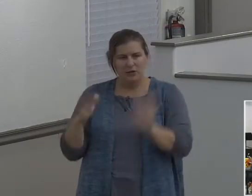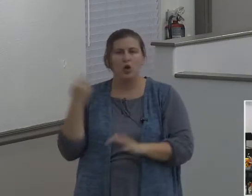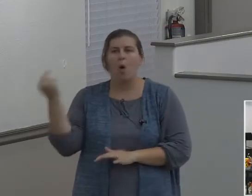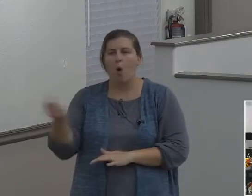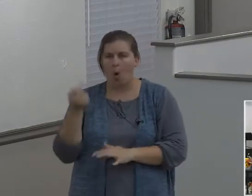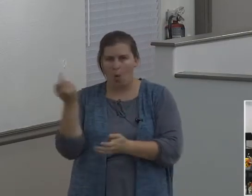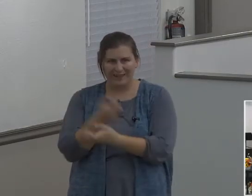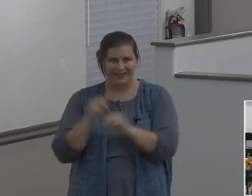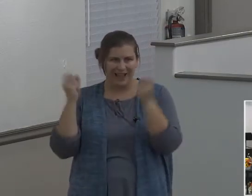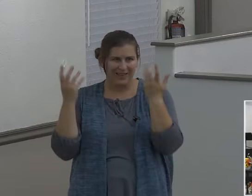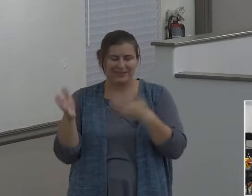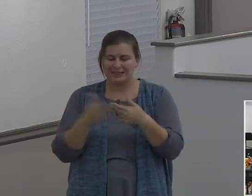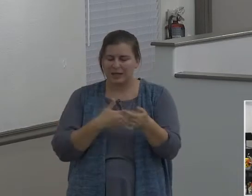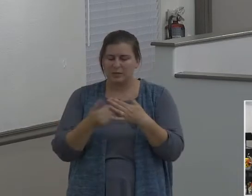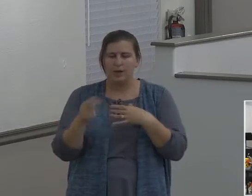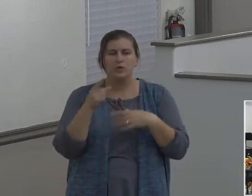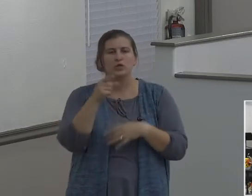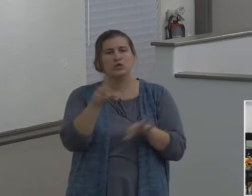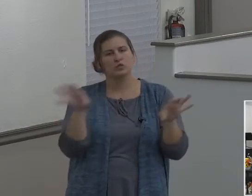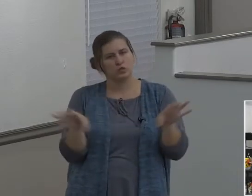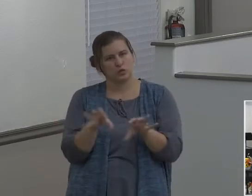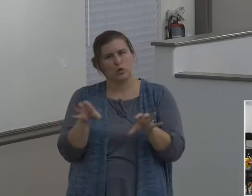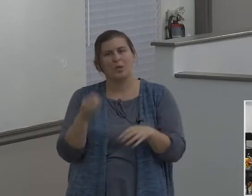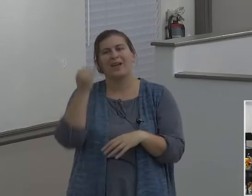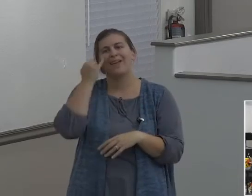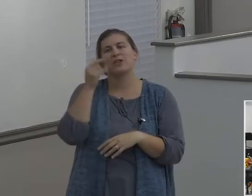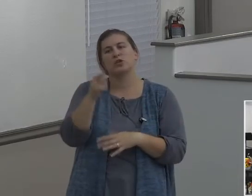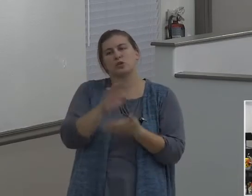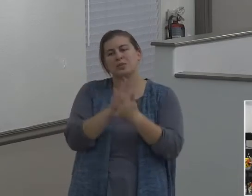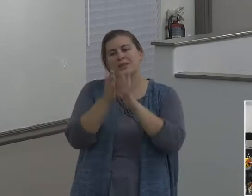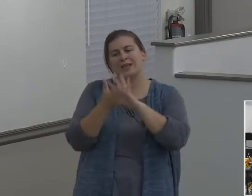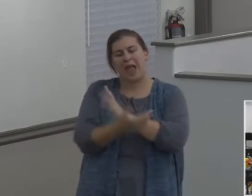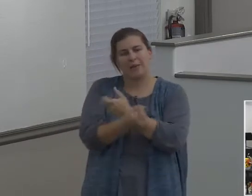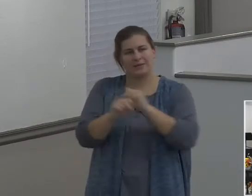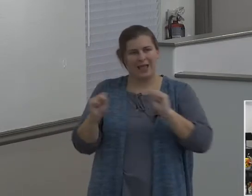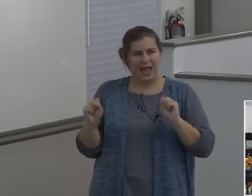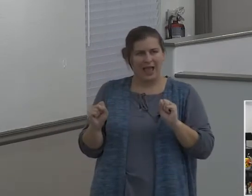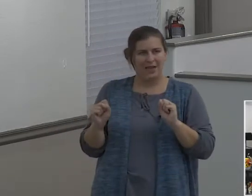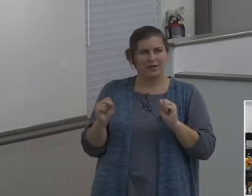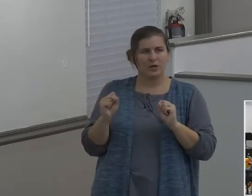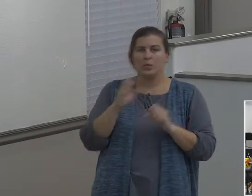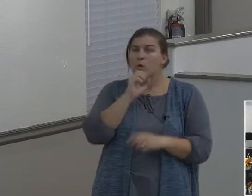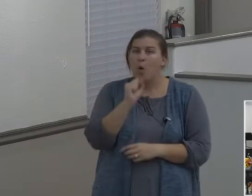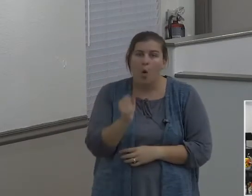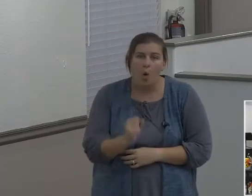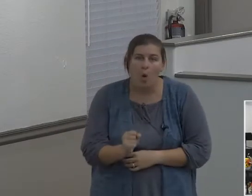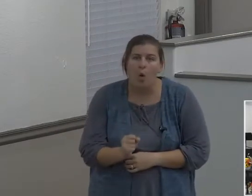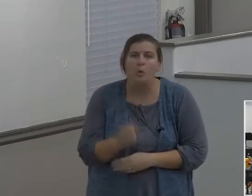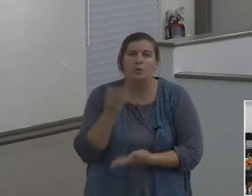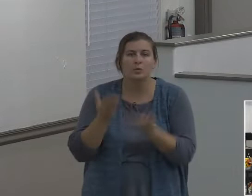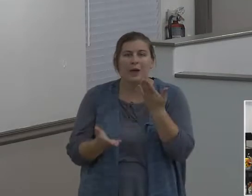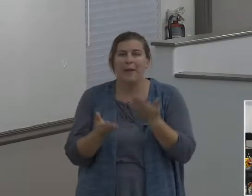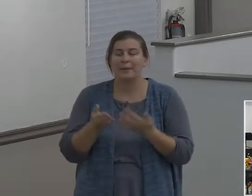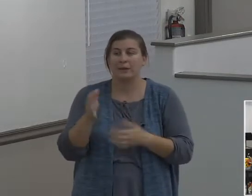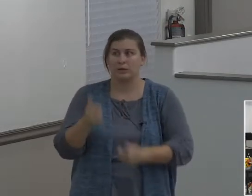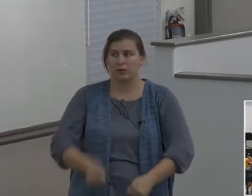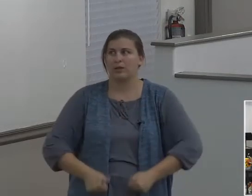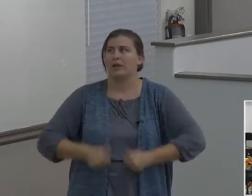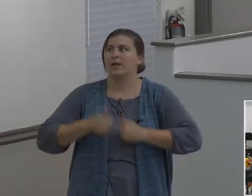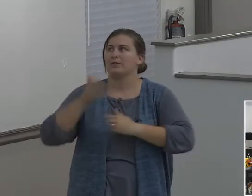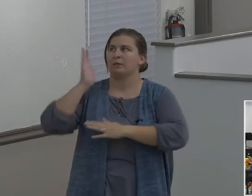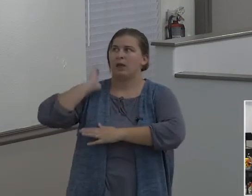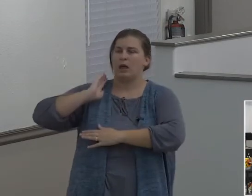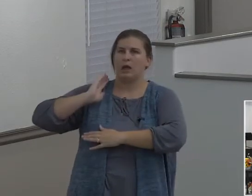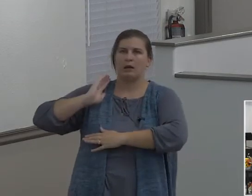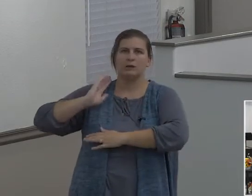especially if you got saved anywhere later in life and you'd already lived, you know, and you'd had plenty of sinful baggage in your life or whatever